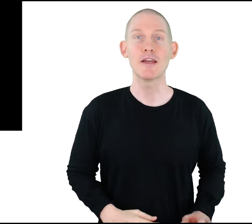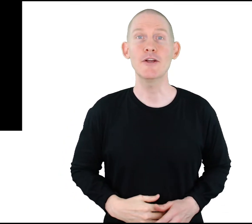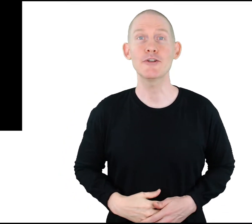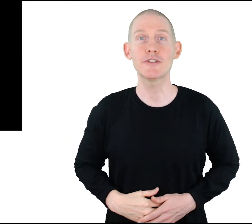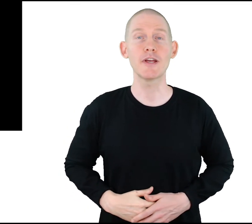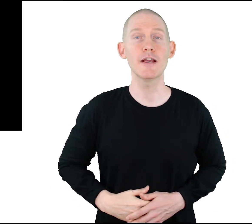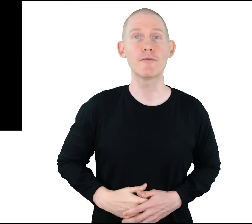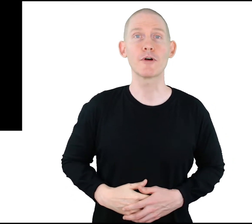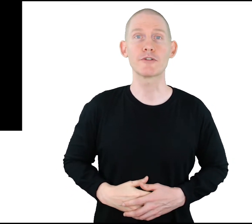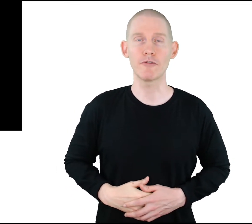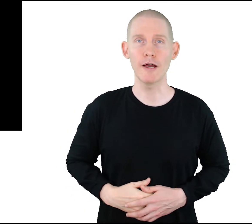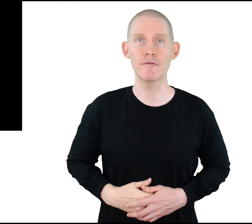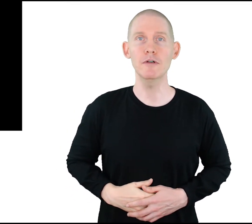Here's a sign for travel.